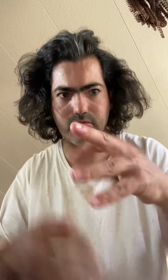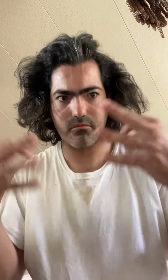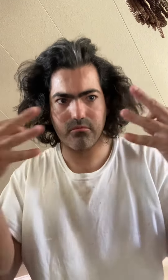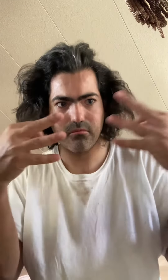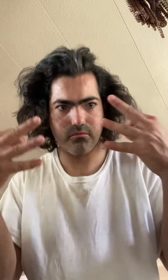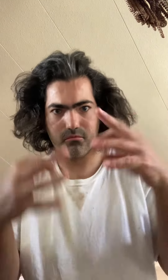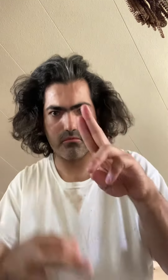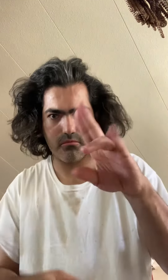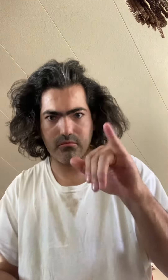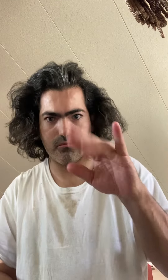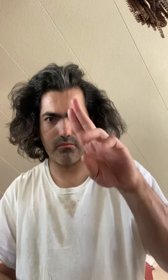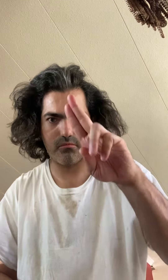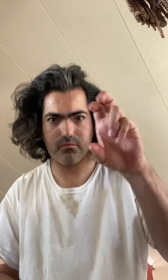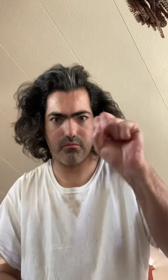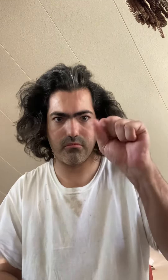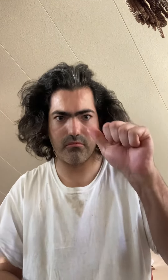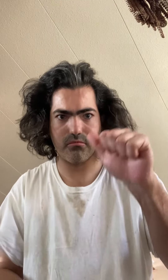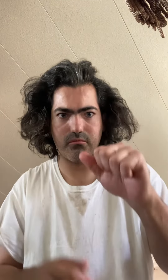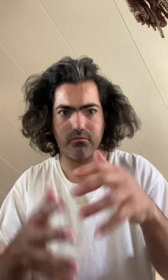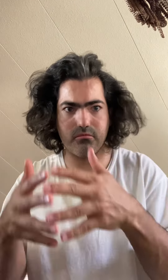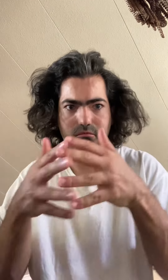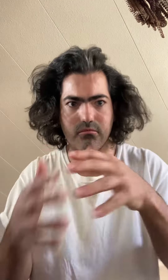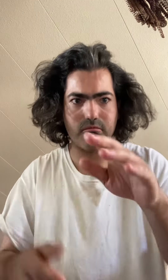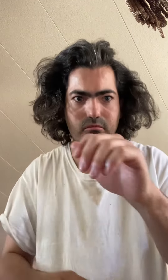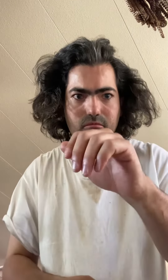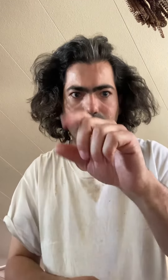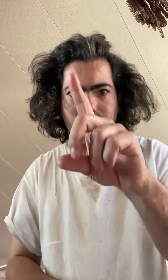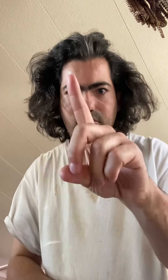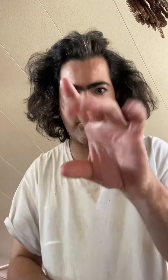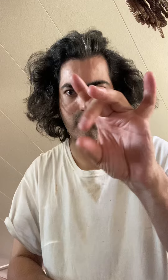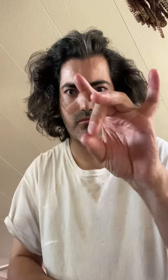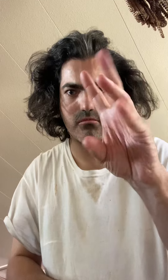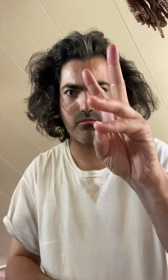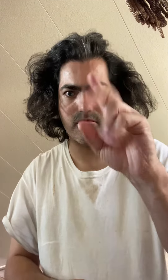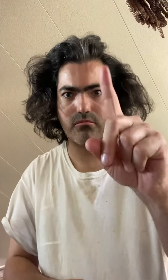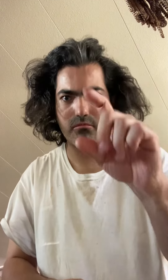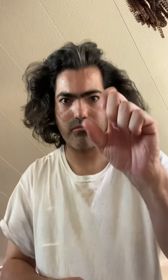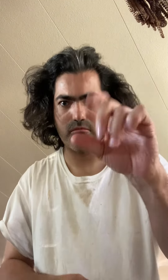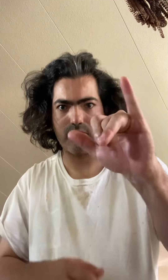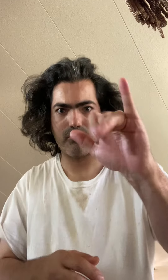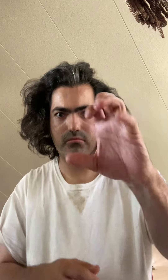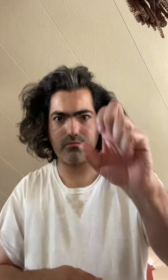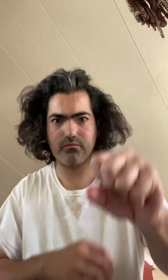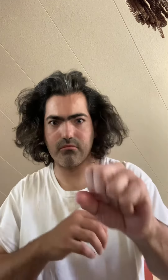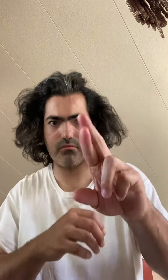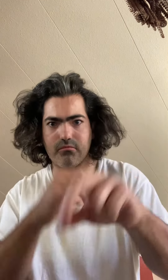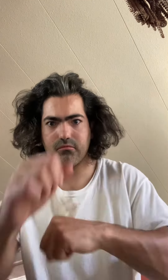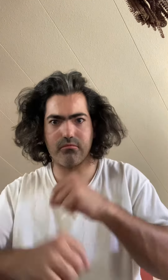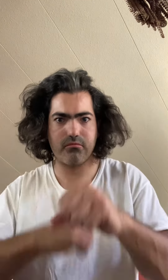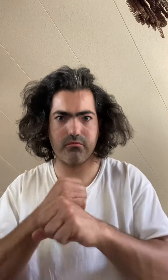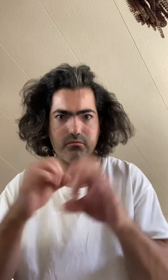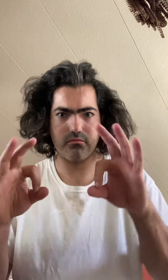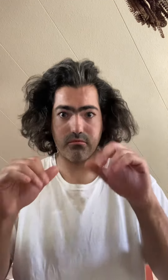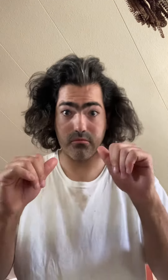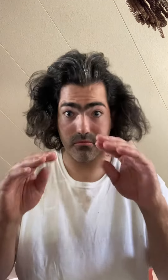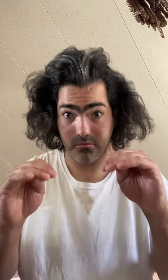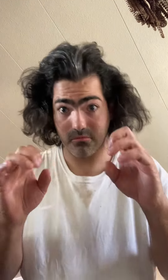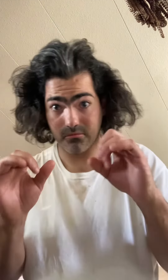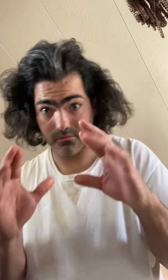sauce Bacon and pineapple I don't know what to call it Bar-B-A-Q Your order is ready Lou, Adam, your order is also ready